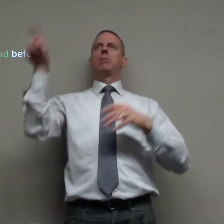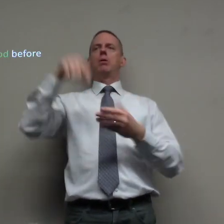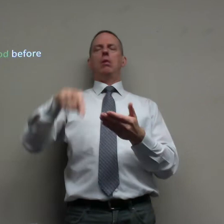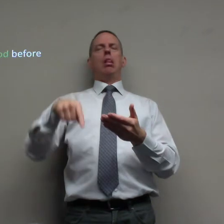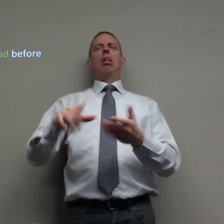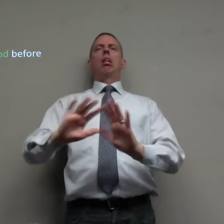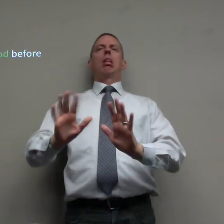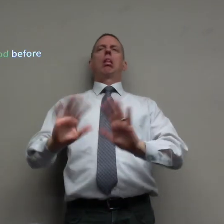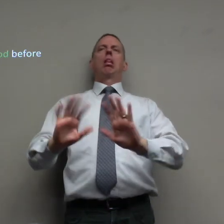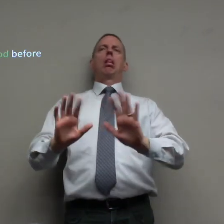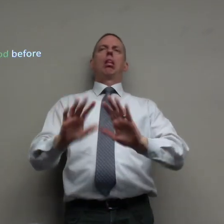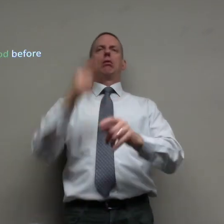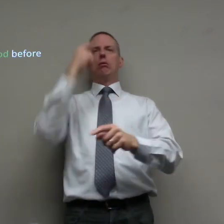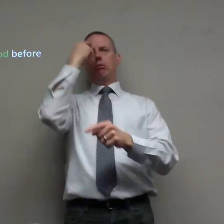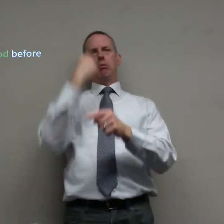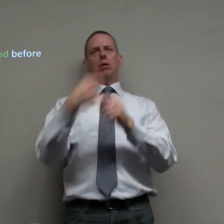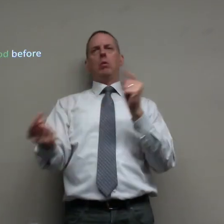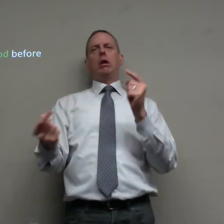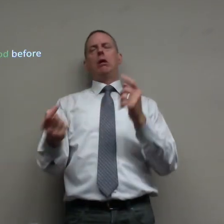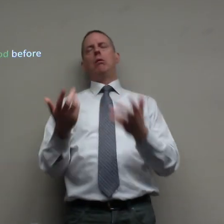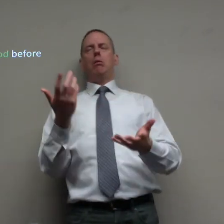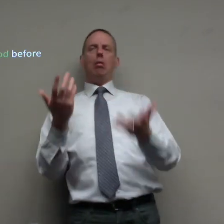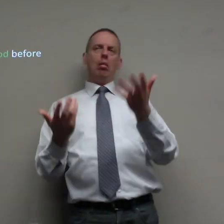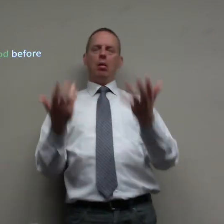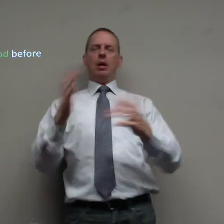but many people looked at him and said no I disagree